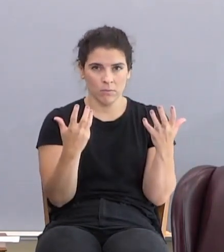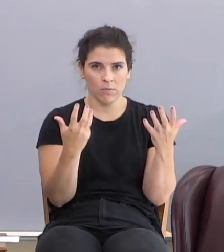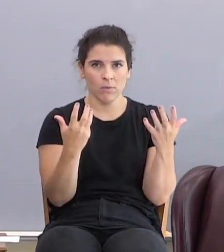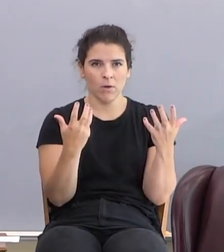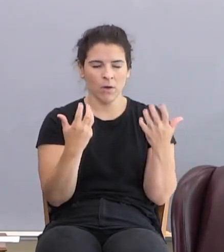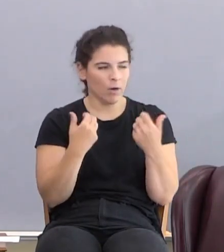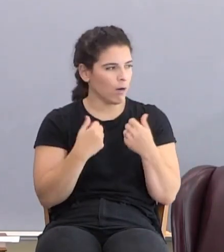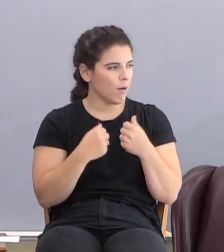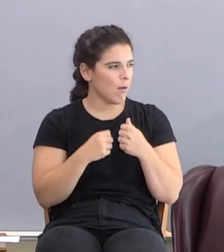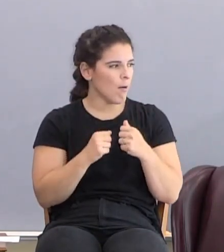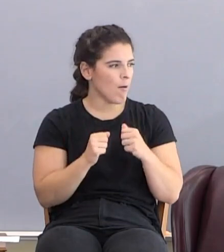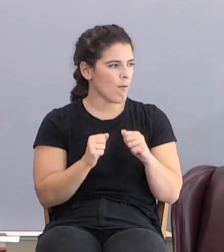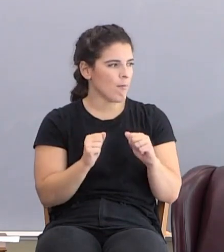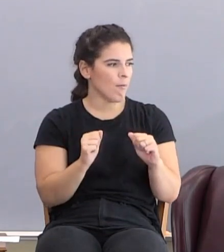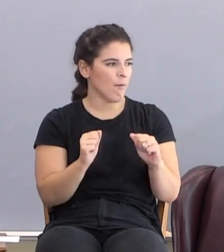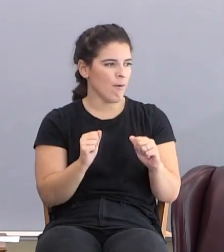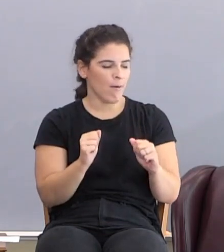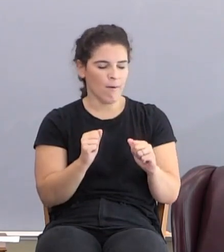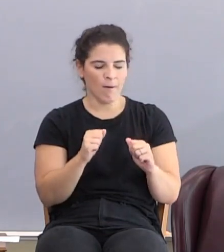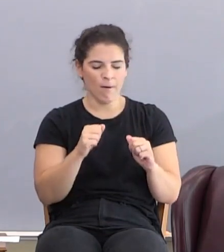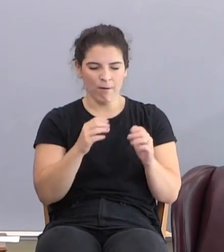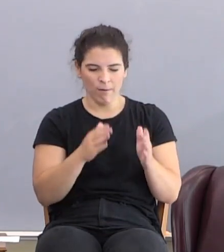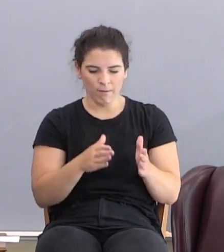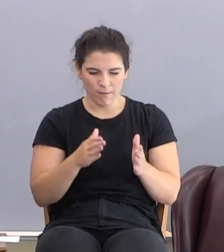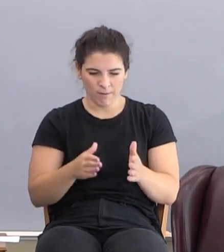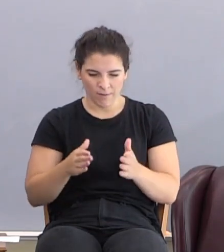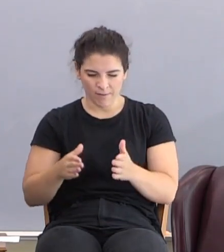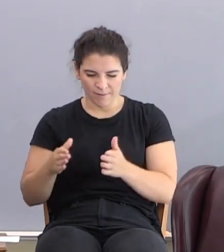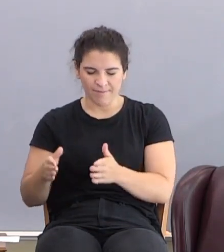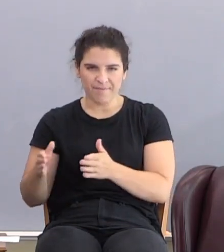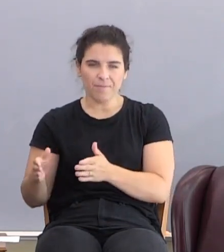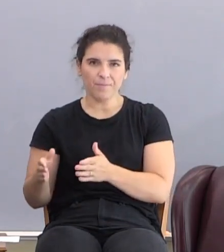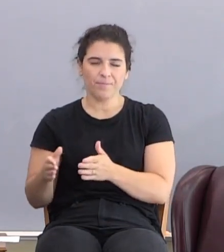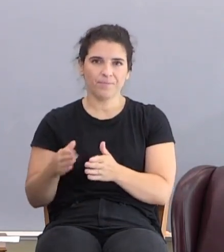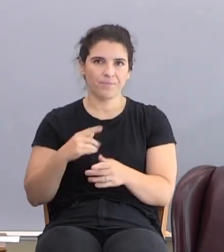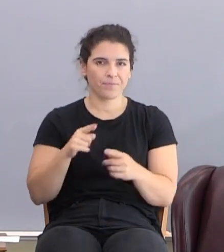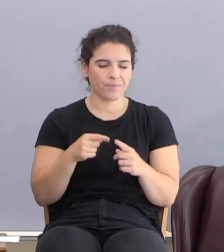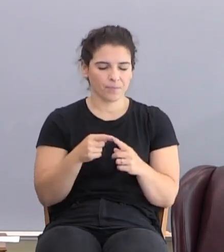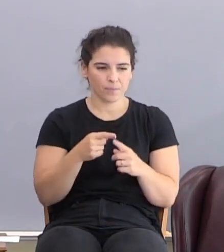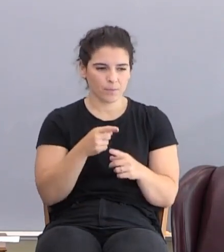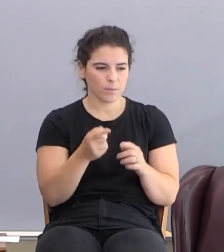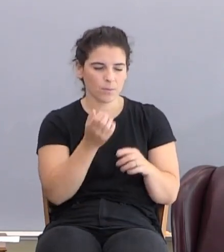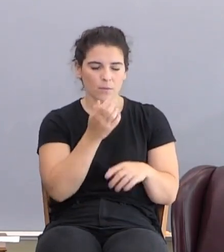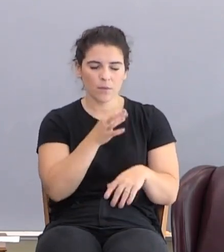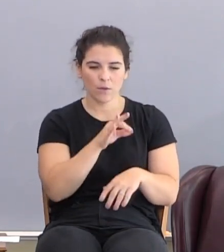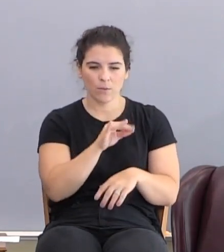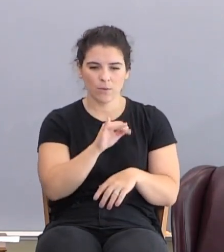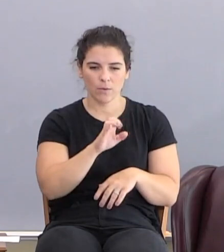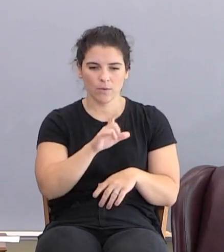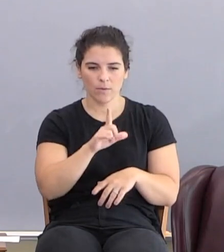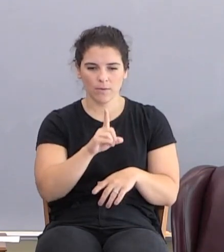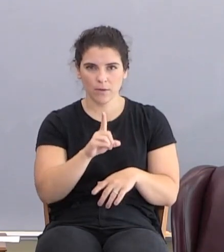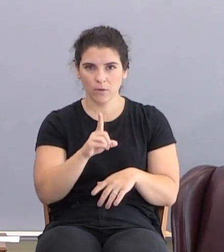He's trying to plot when they were in the field alone.